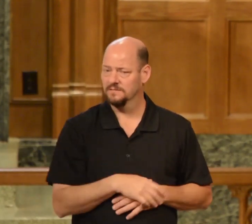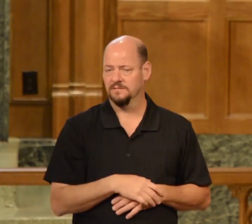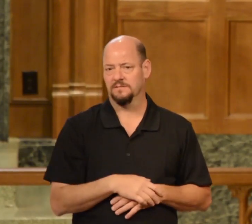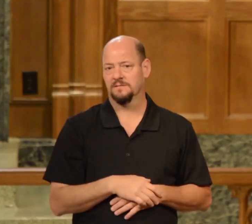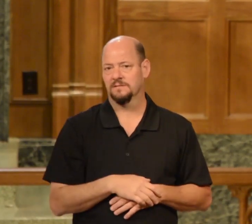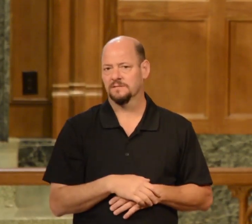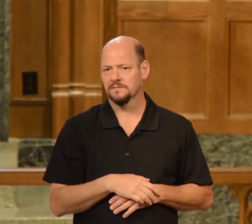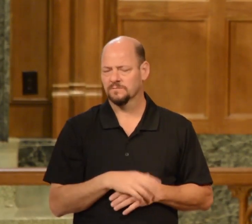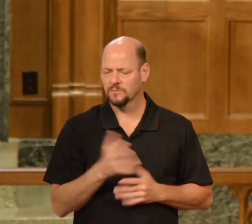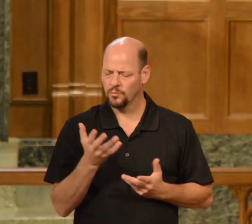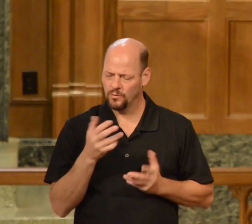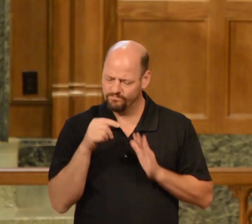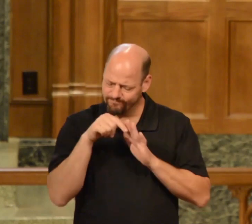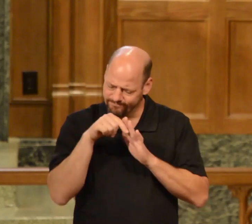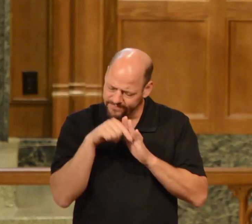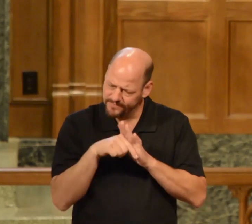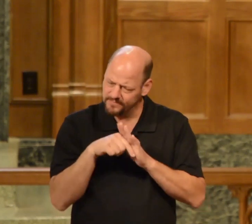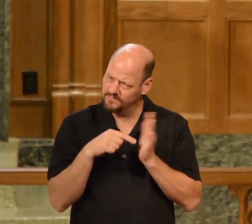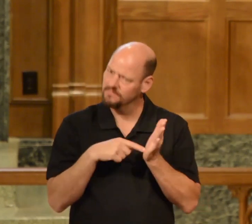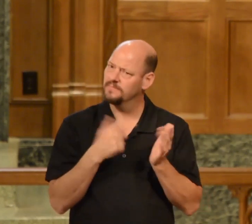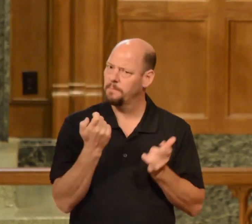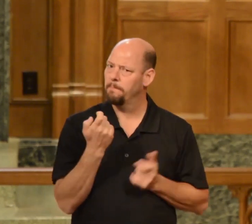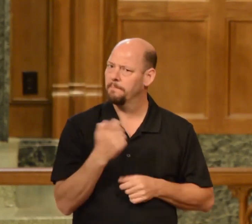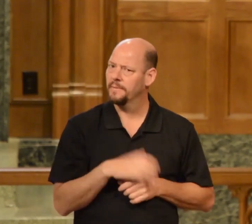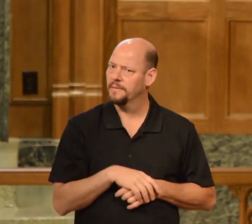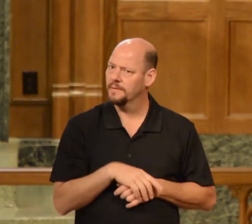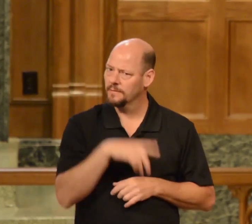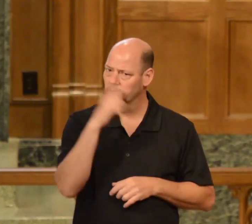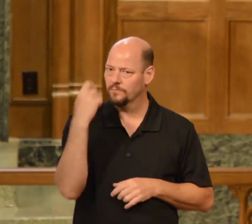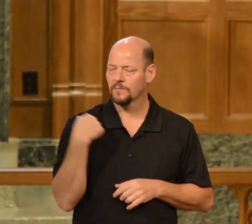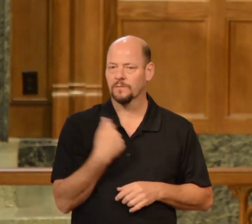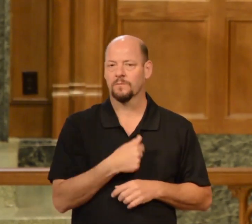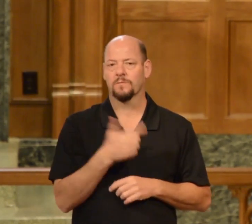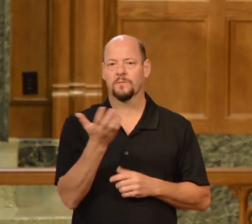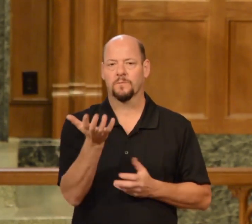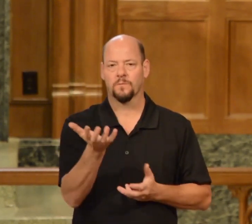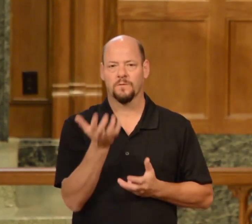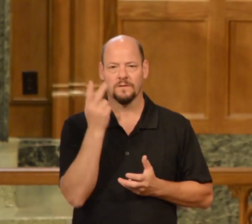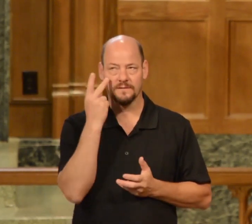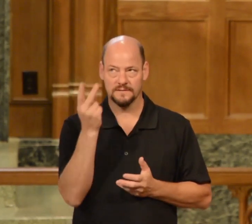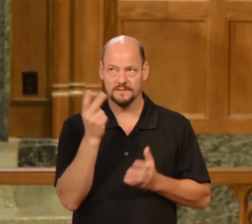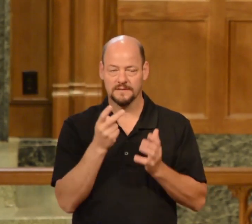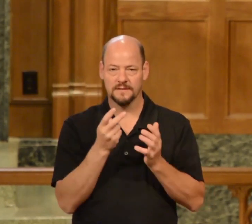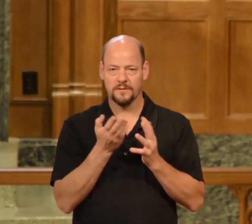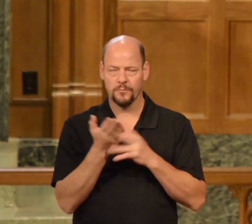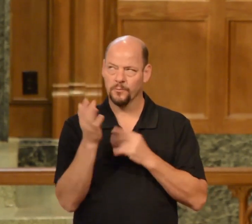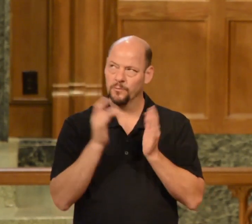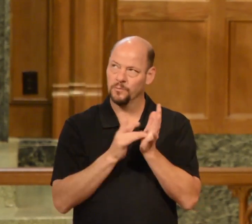I want to lean into this a little bit because we want to see with the eyes of Jesus